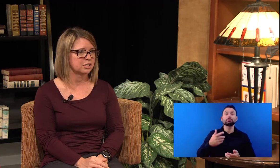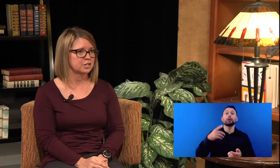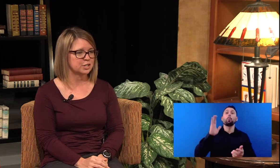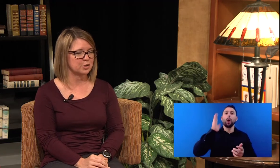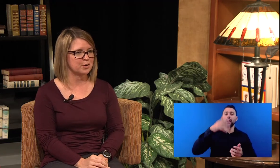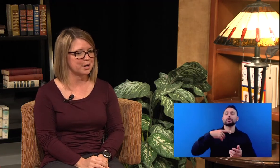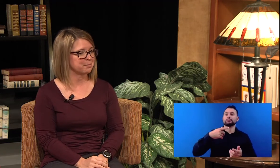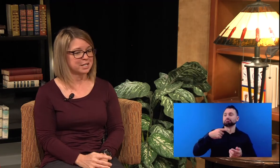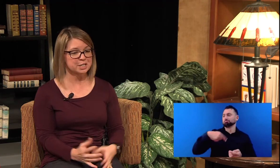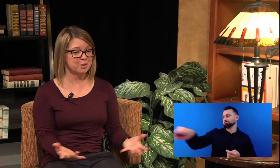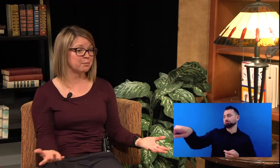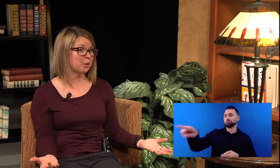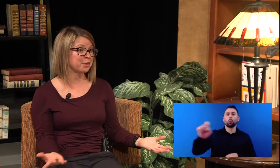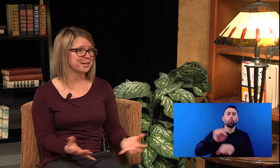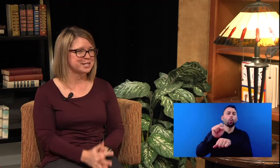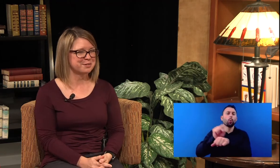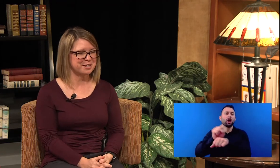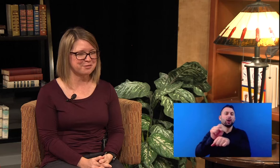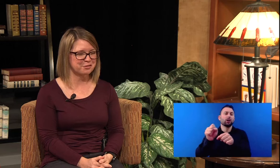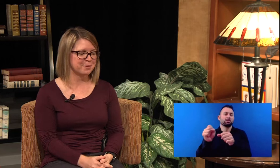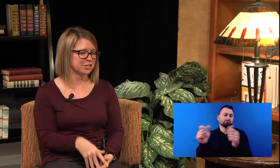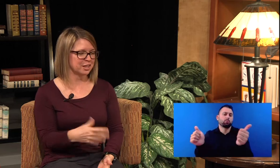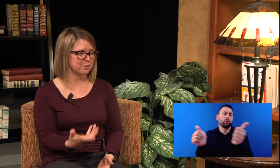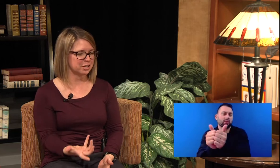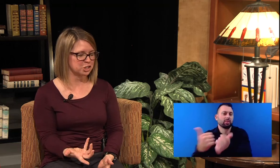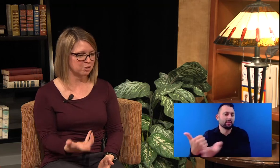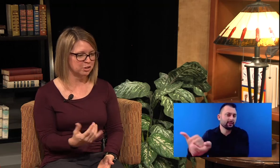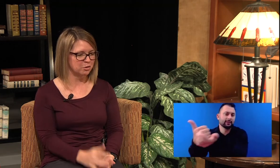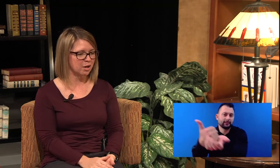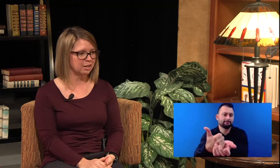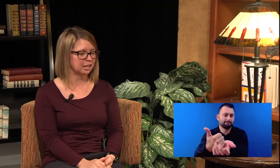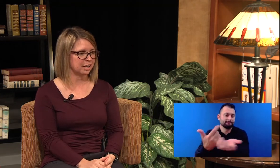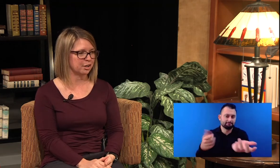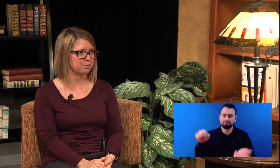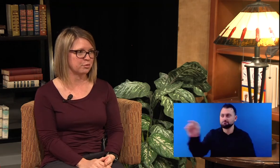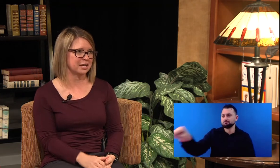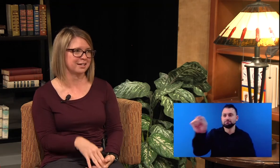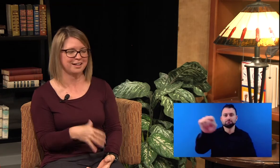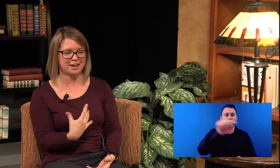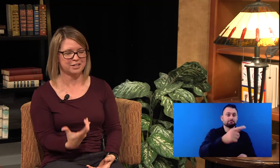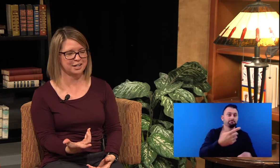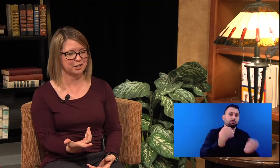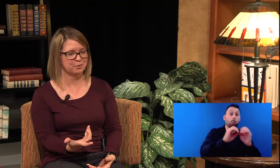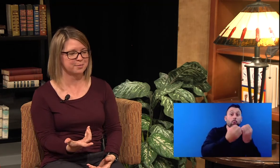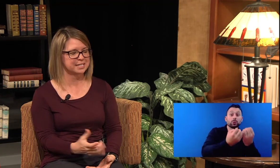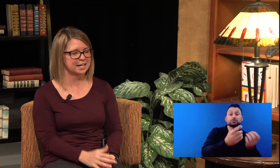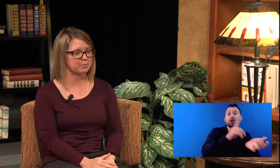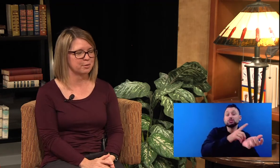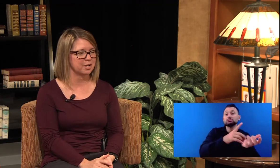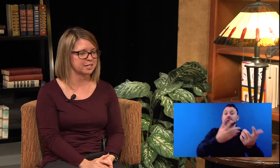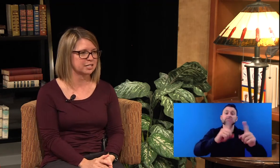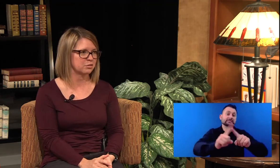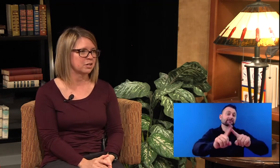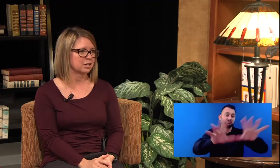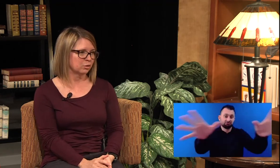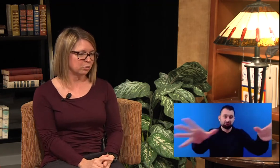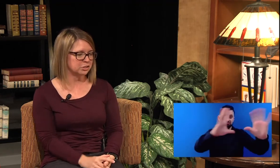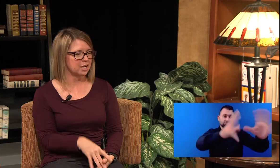So, um, so we have both, so we have information that we can share with you all. Um, we have it on our website, but we also will talk